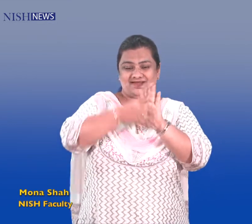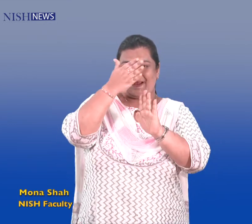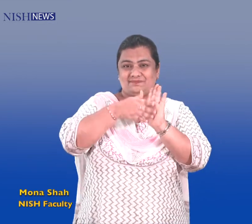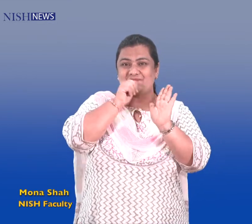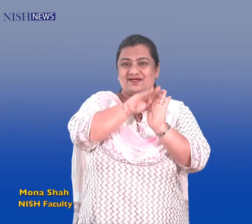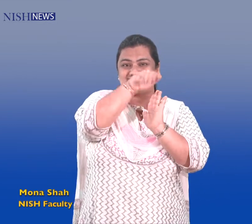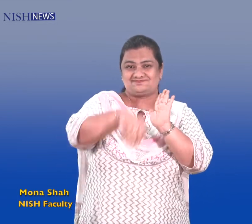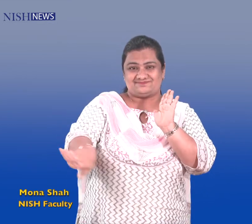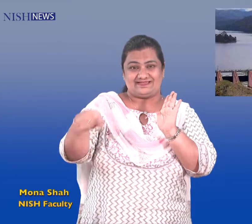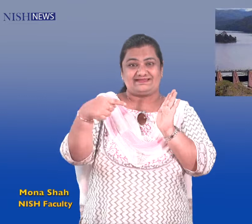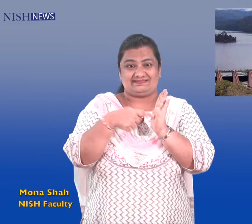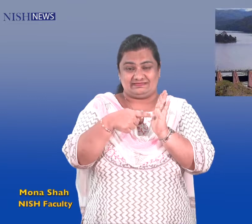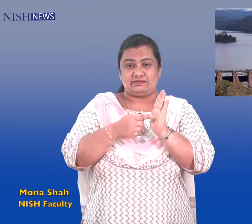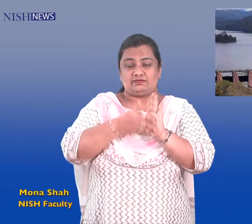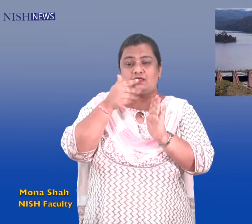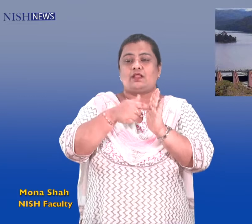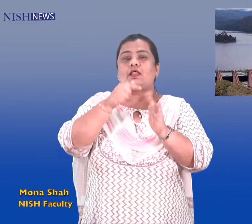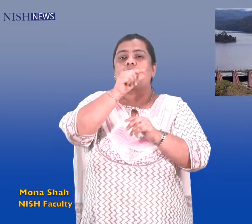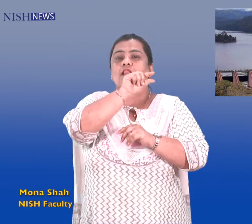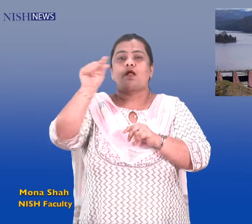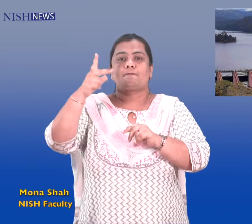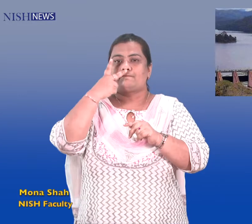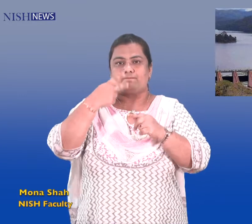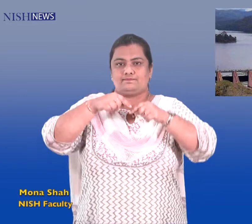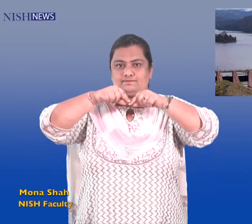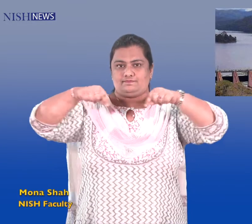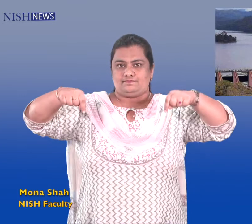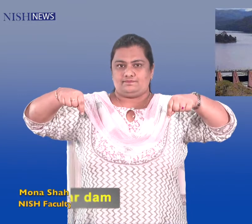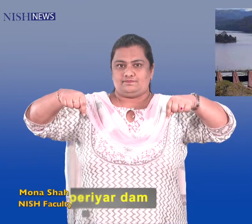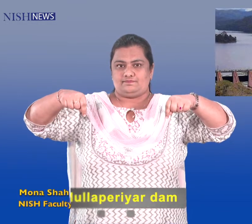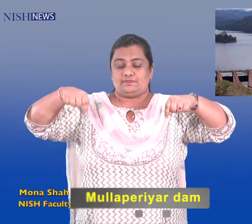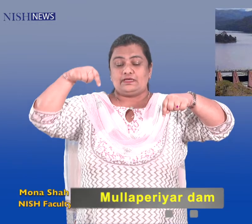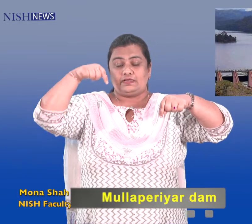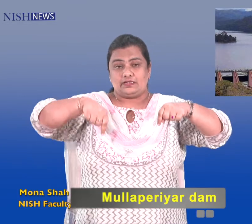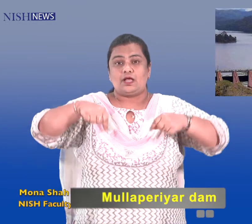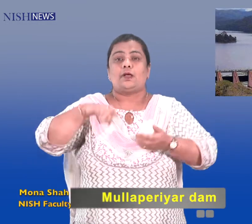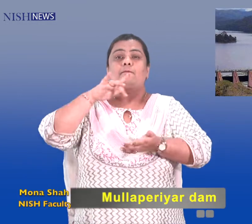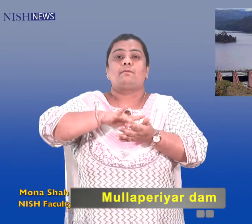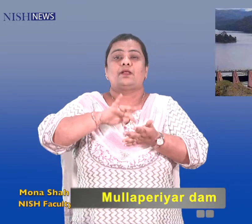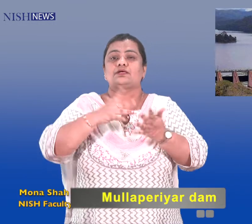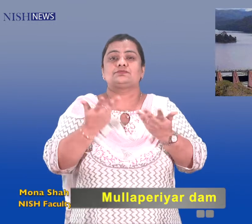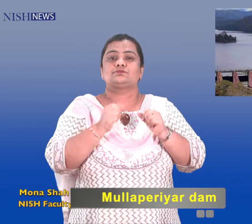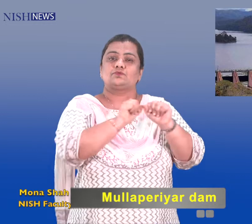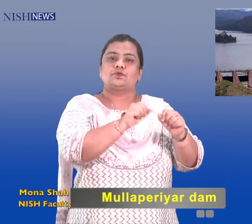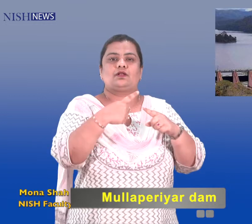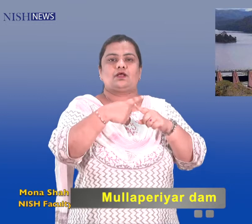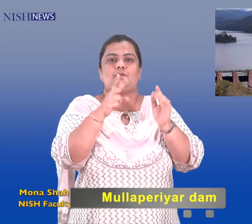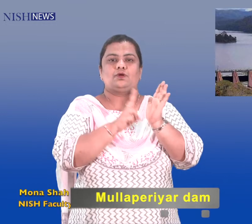Mullapiria Dam operated by Tamil Nadu and build a new dam. This was suggested at the Supreme Court as